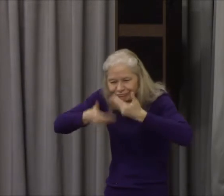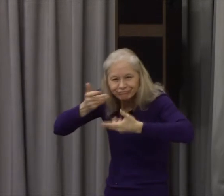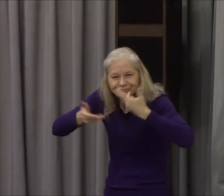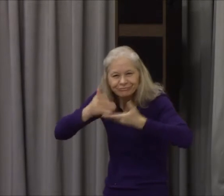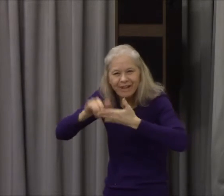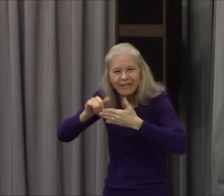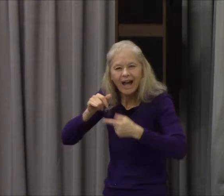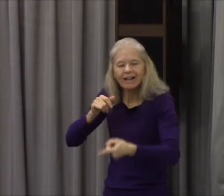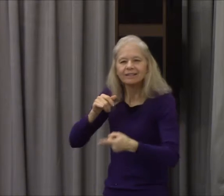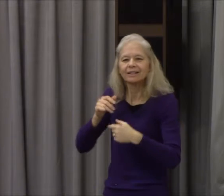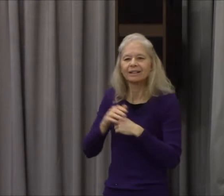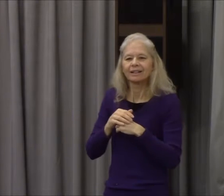what are you looking at me like that for